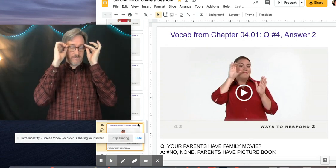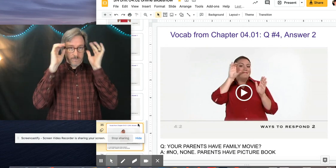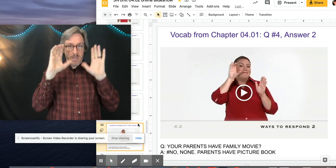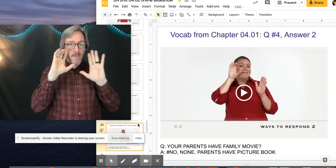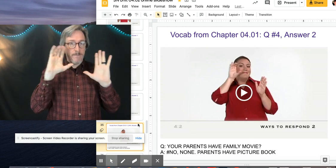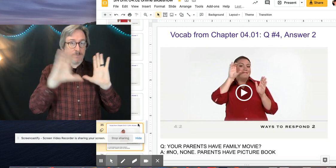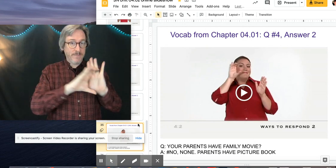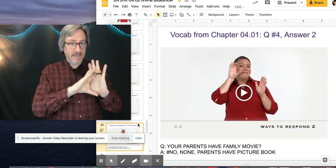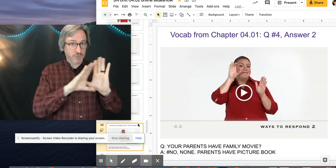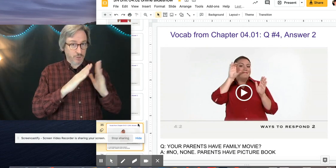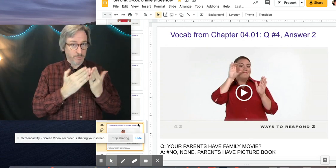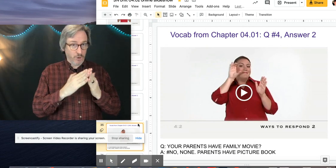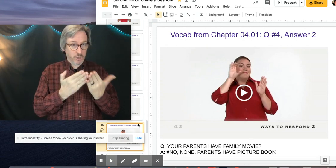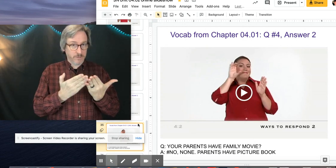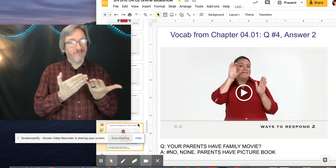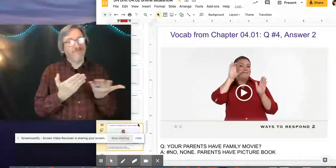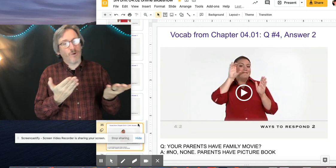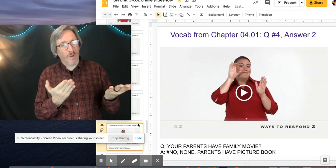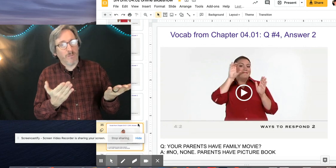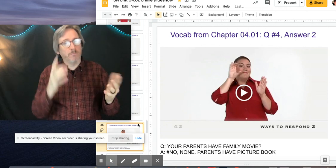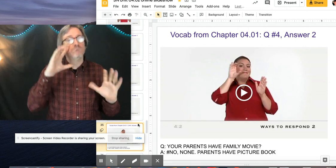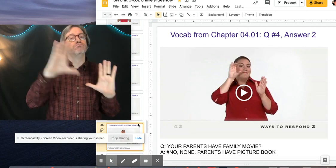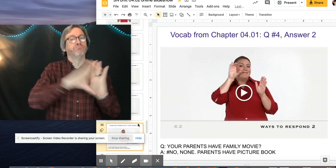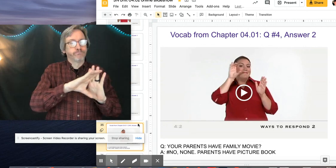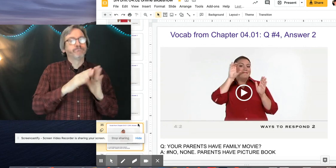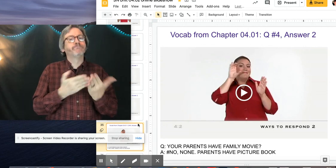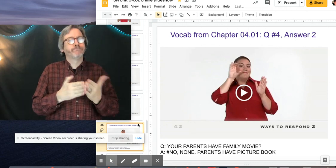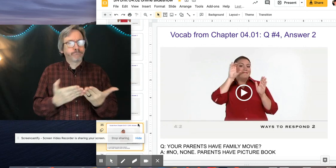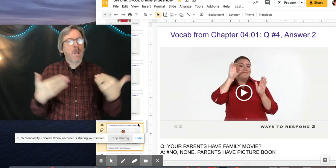have picture book, photo album.